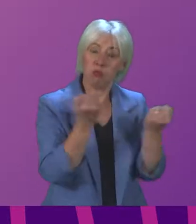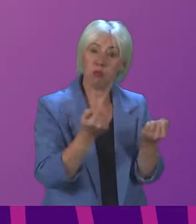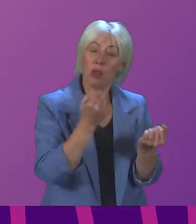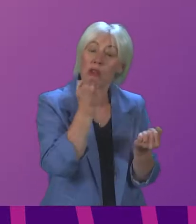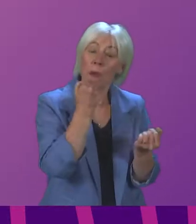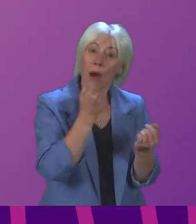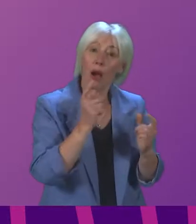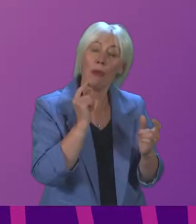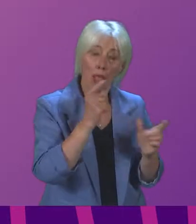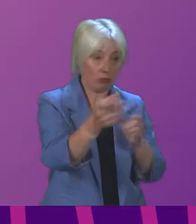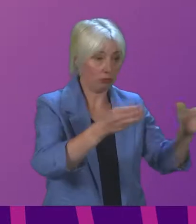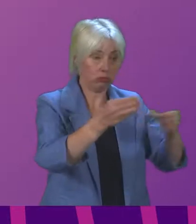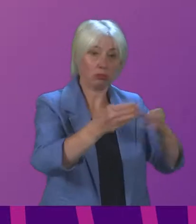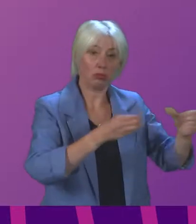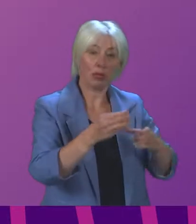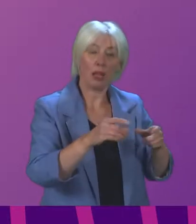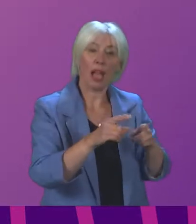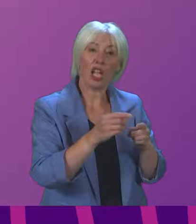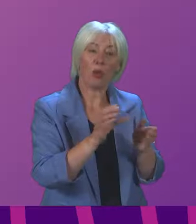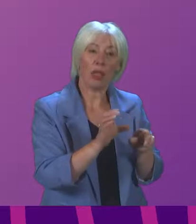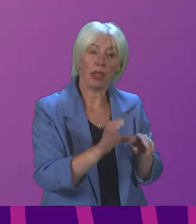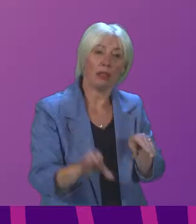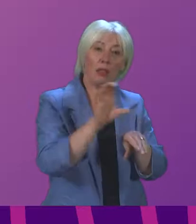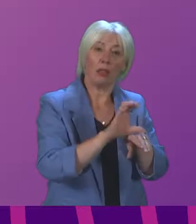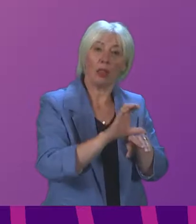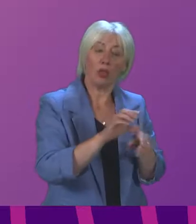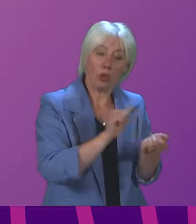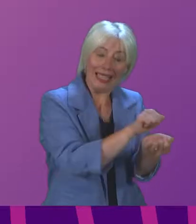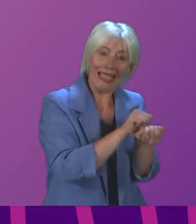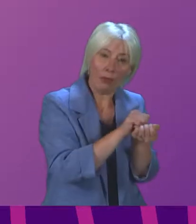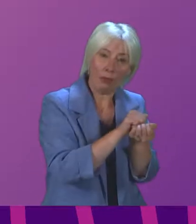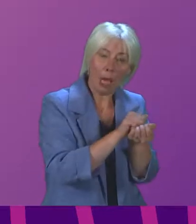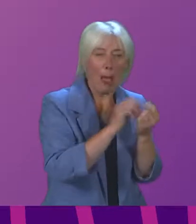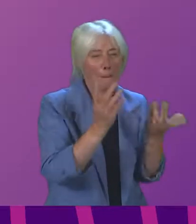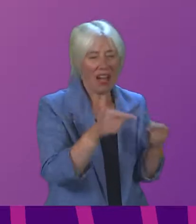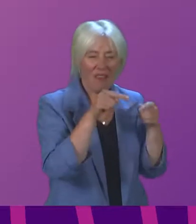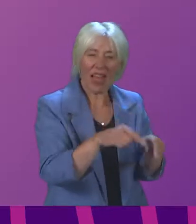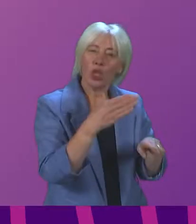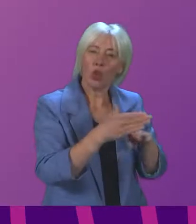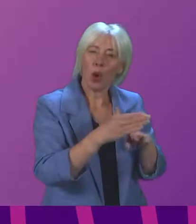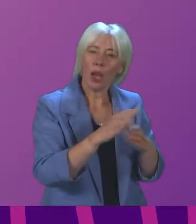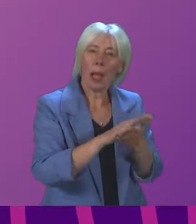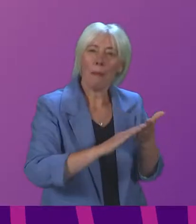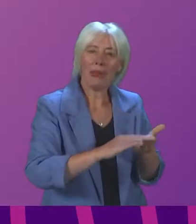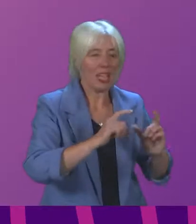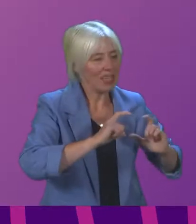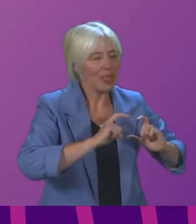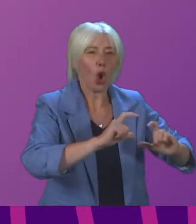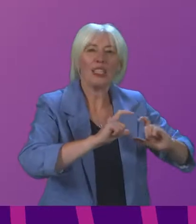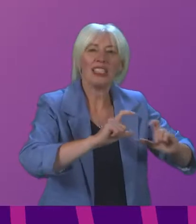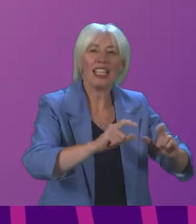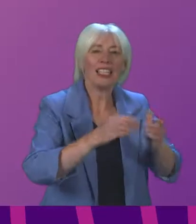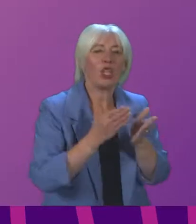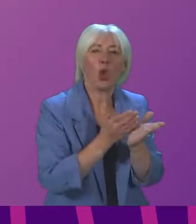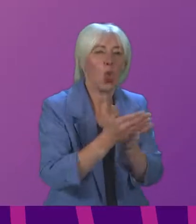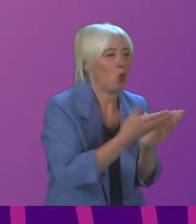payment could help support retention. But they also said that if such measures are to work, a consistent sector-wide approach would be